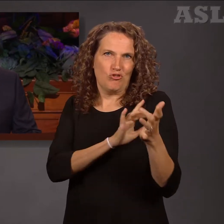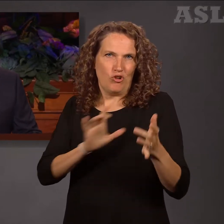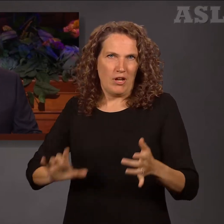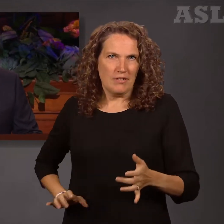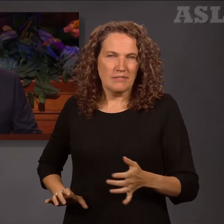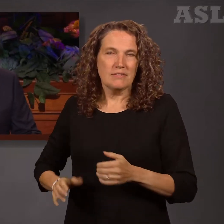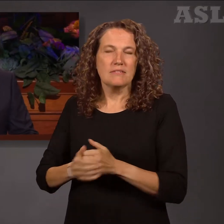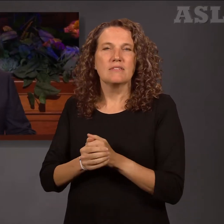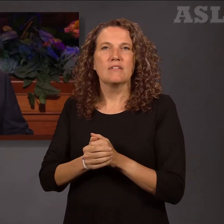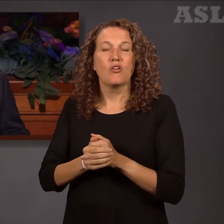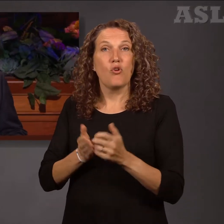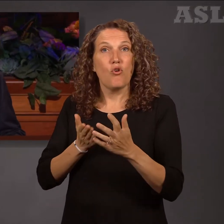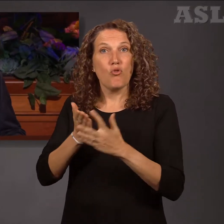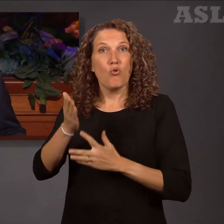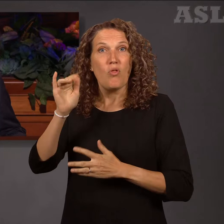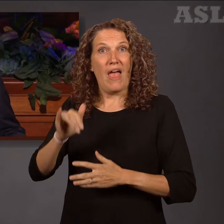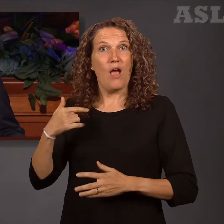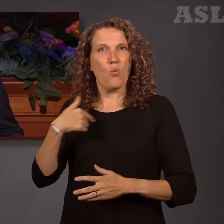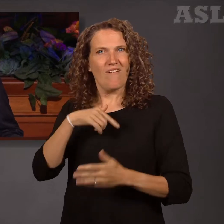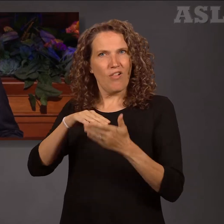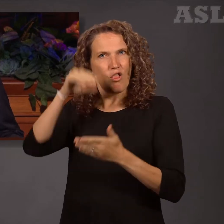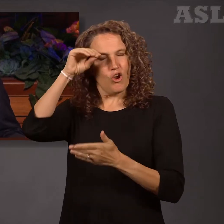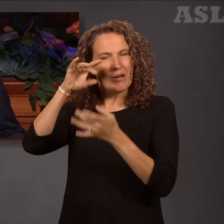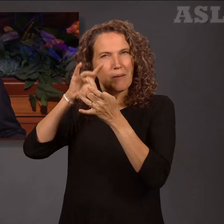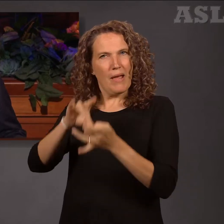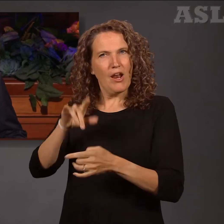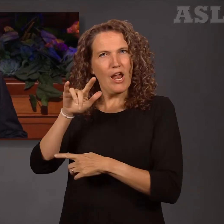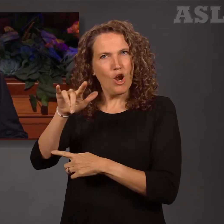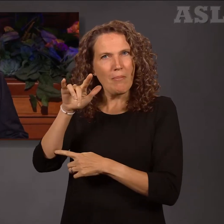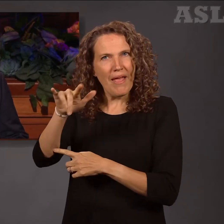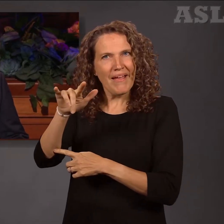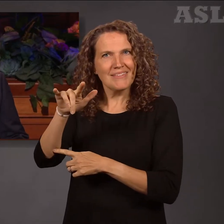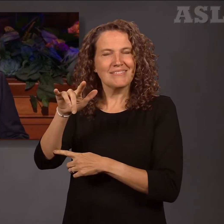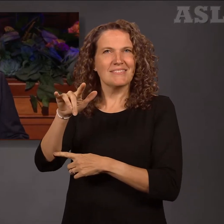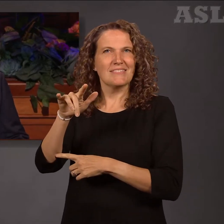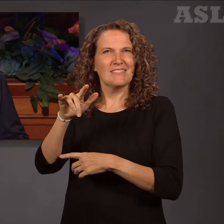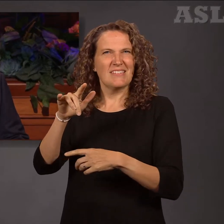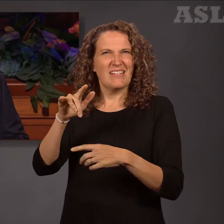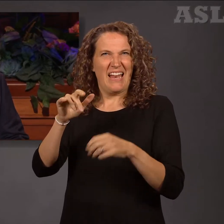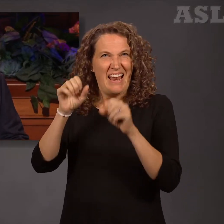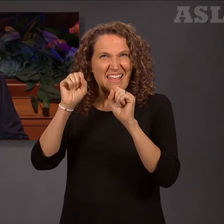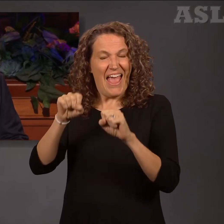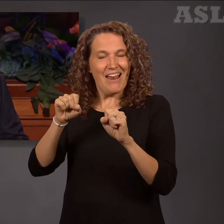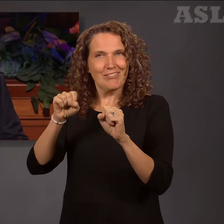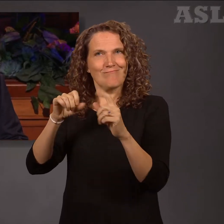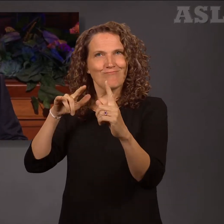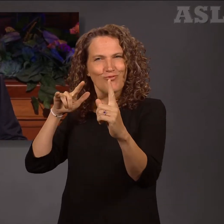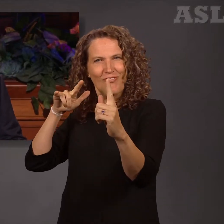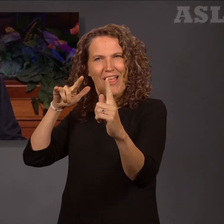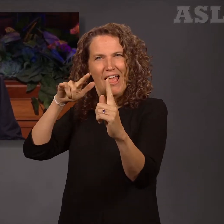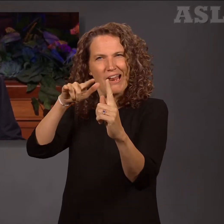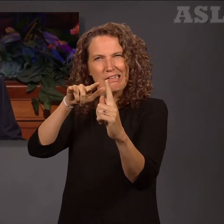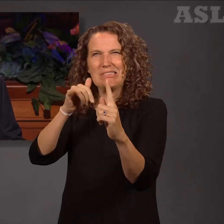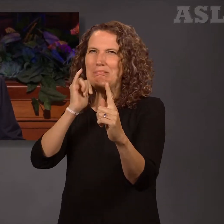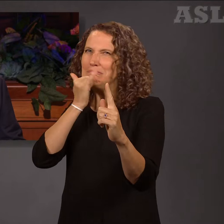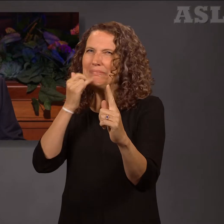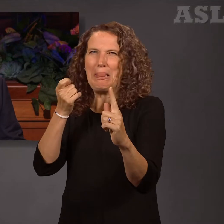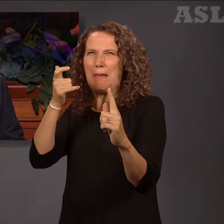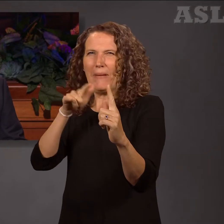example, we have learned about airplanes and flights in which a tiny initial deviation can lead us to a place far from our original